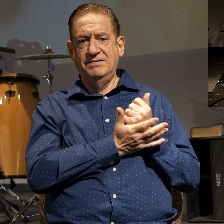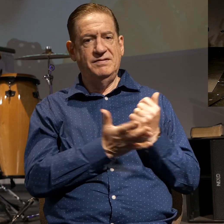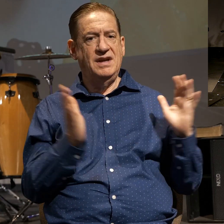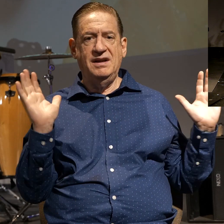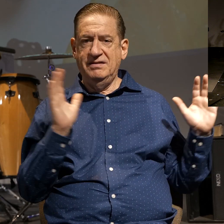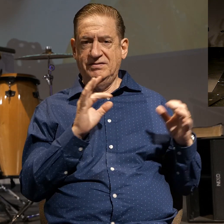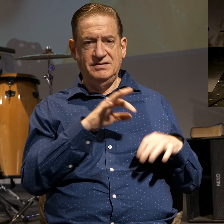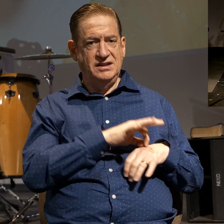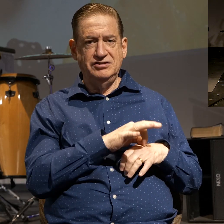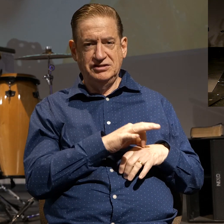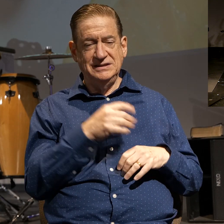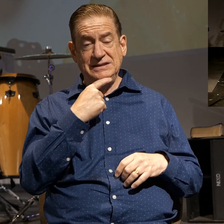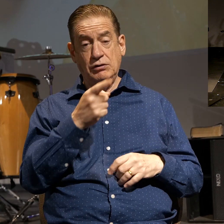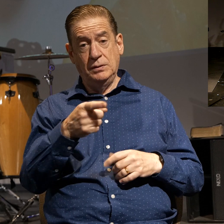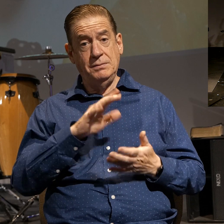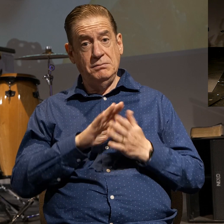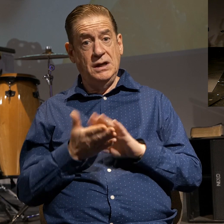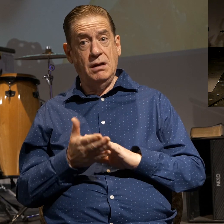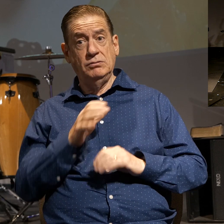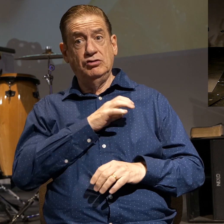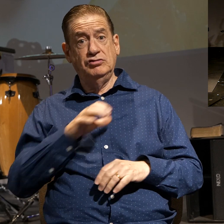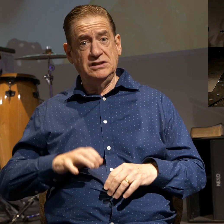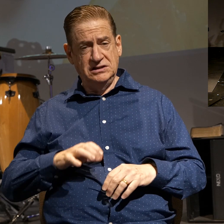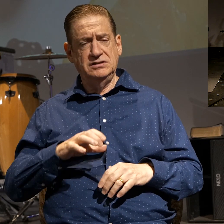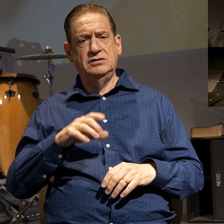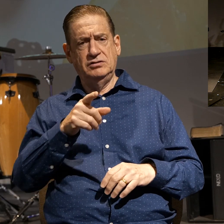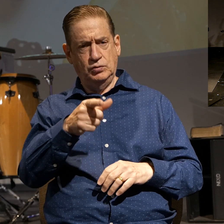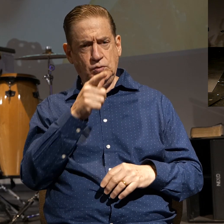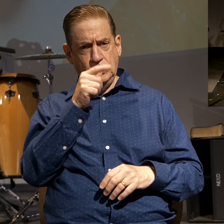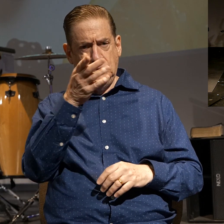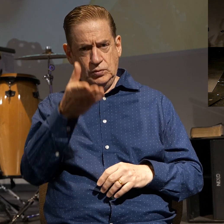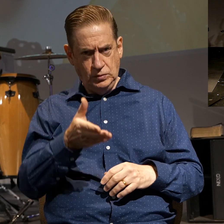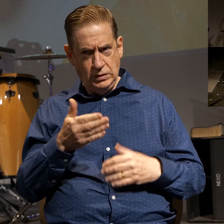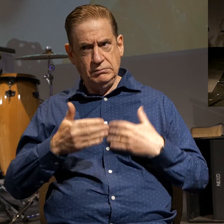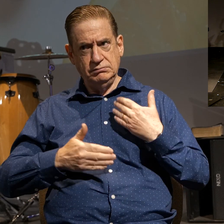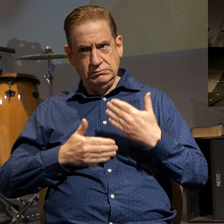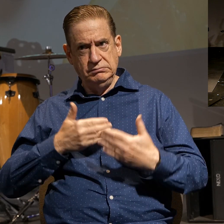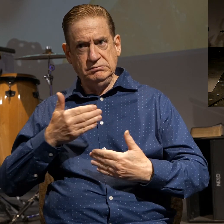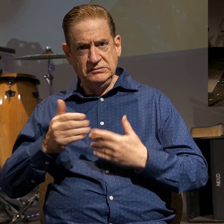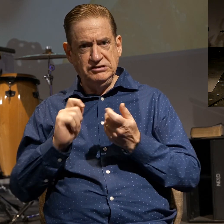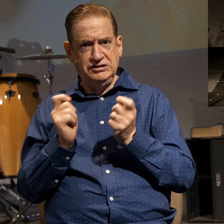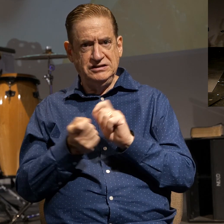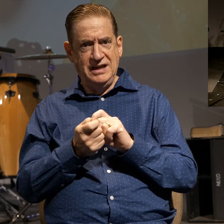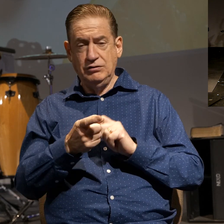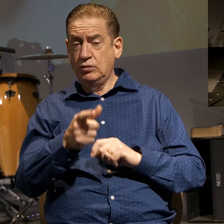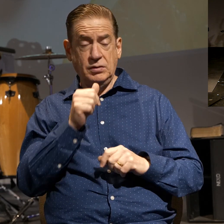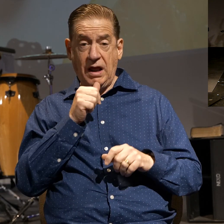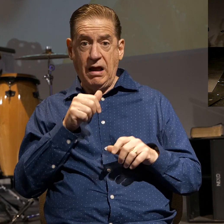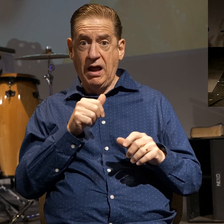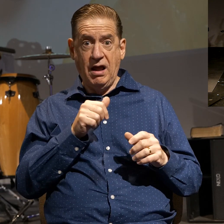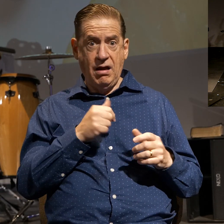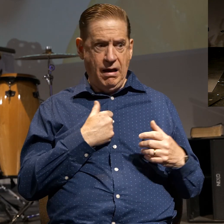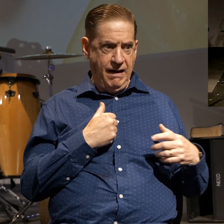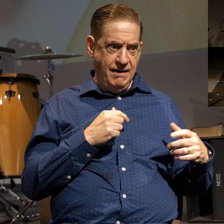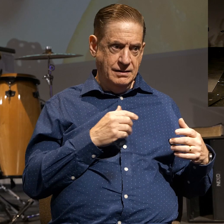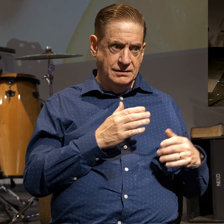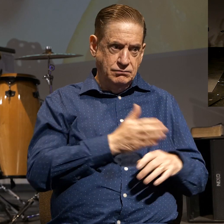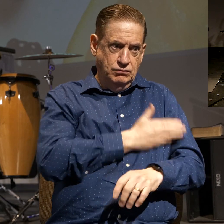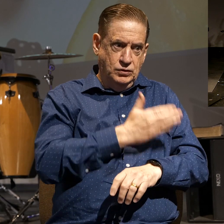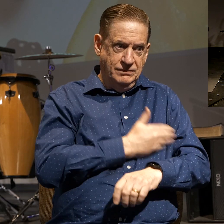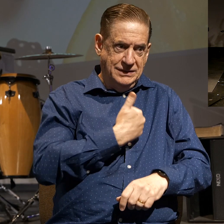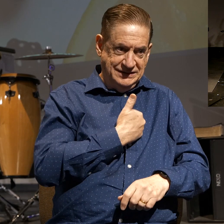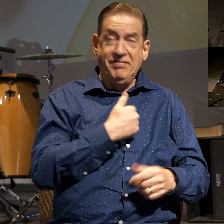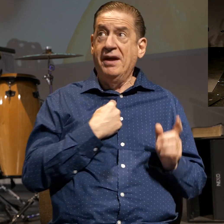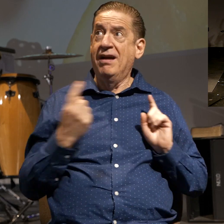saying here. So, being a Christian disciple of Christ is who you are that progressively changes what you do. You don't get your act together and come to Christ. You come as you are